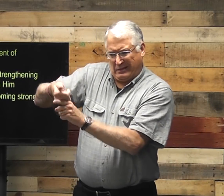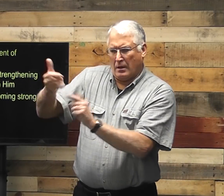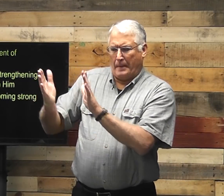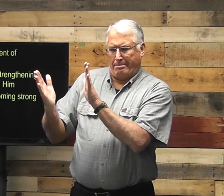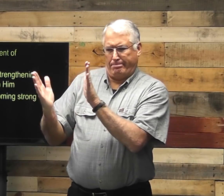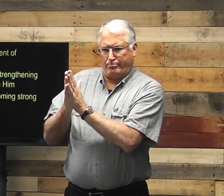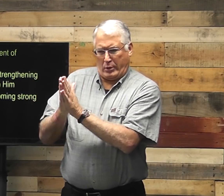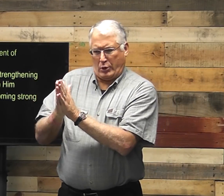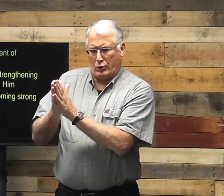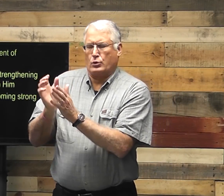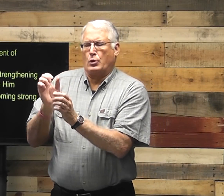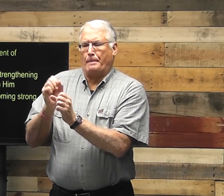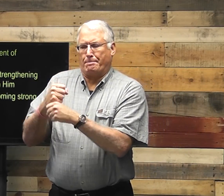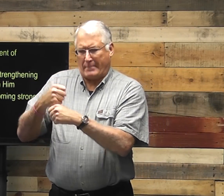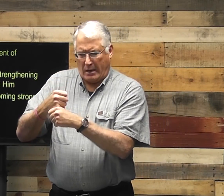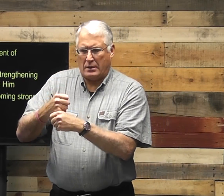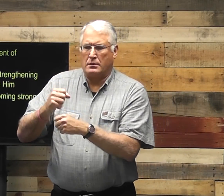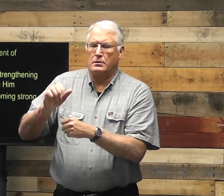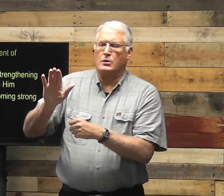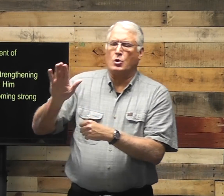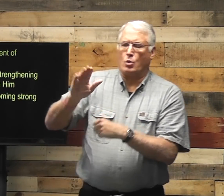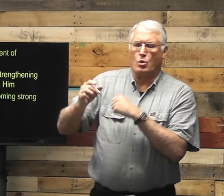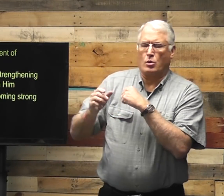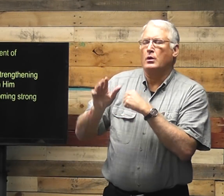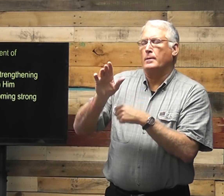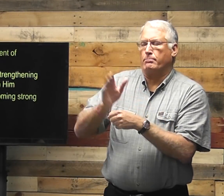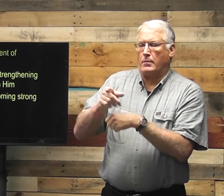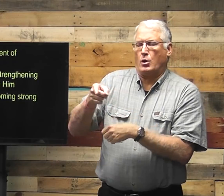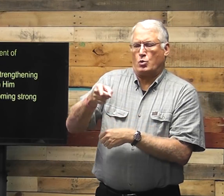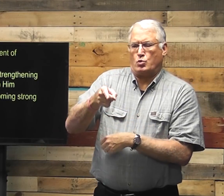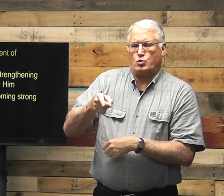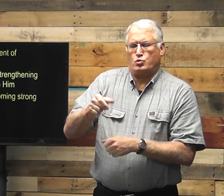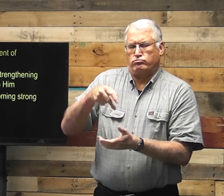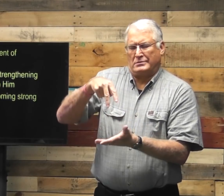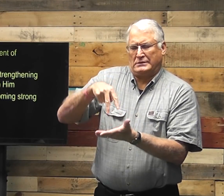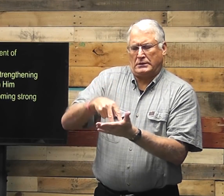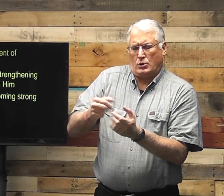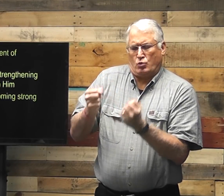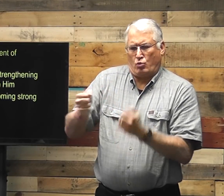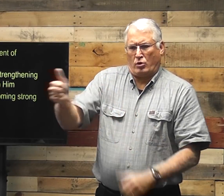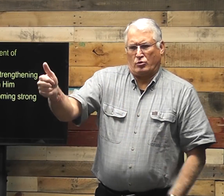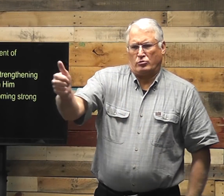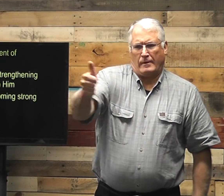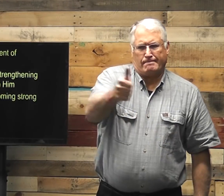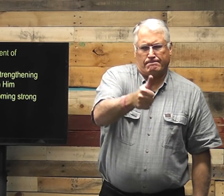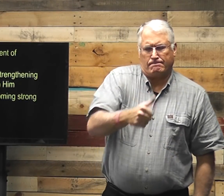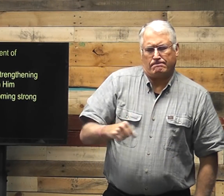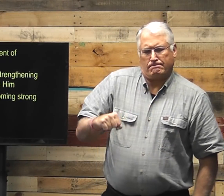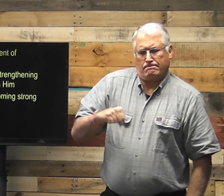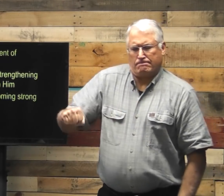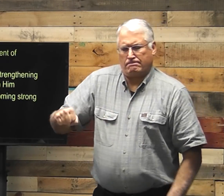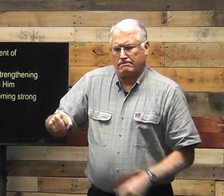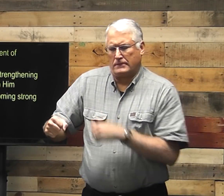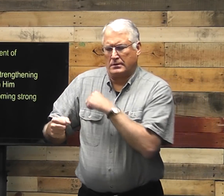pray. Prayer makes us be able to stand stronger.